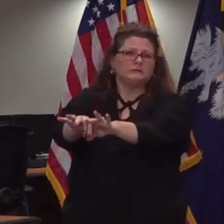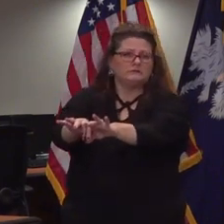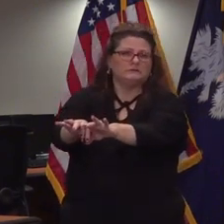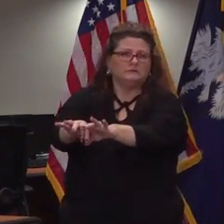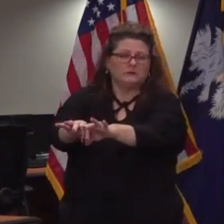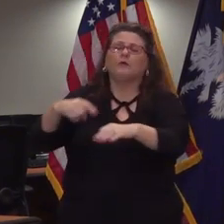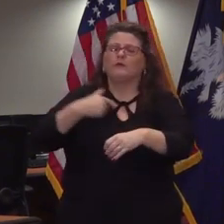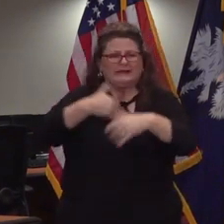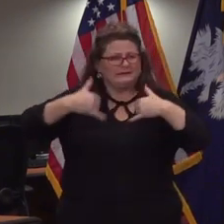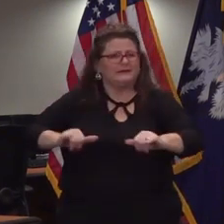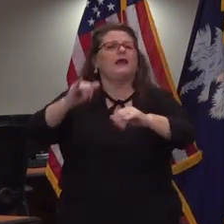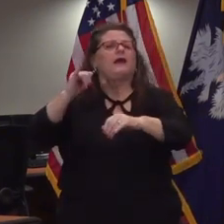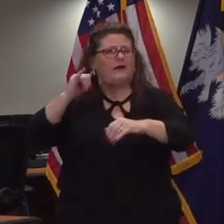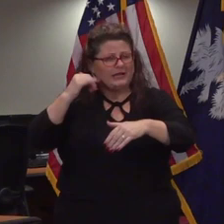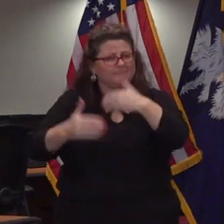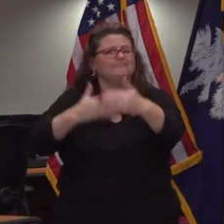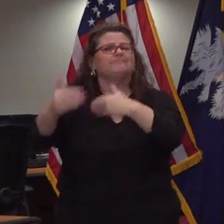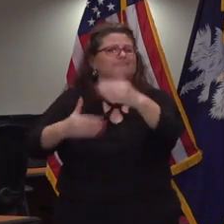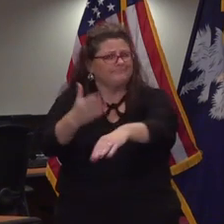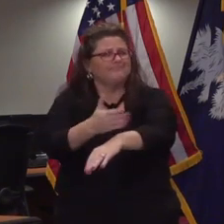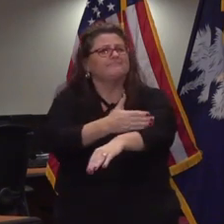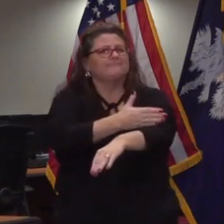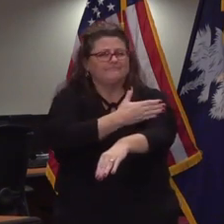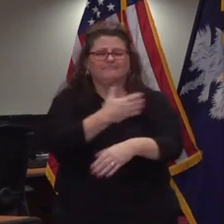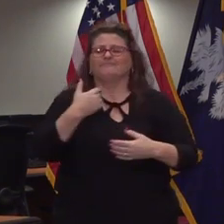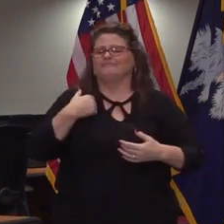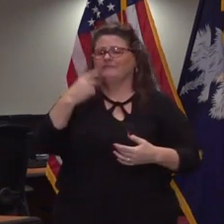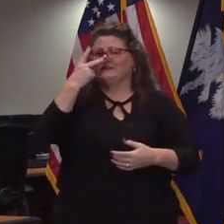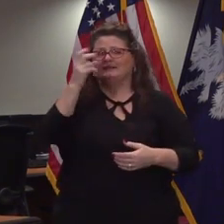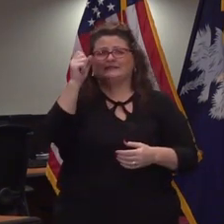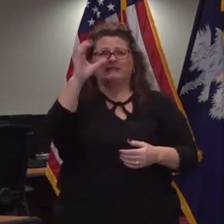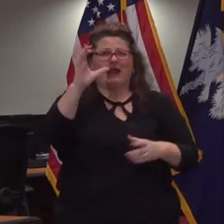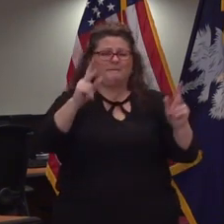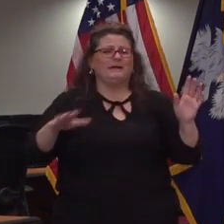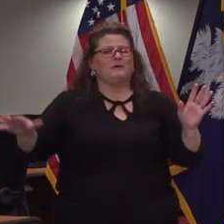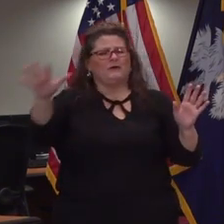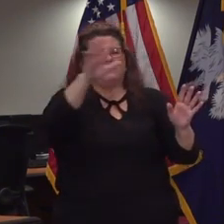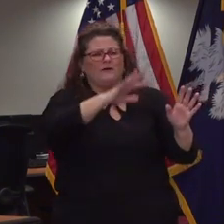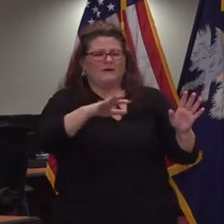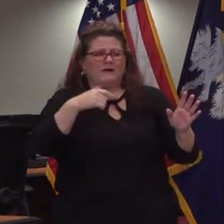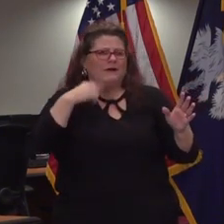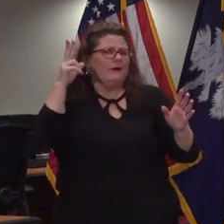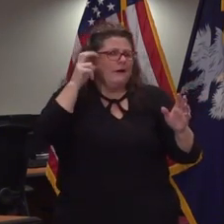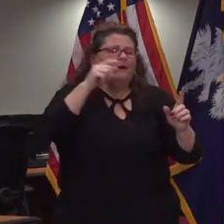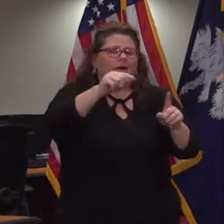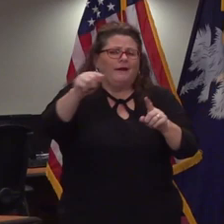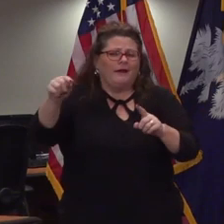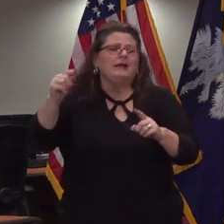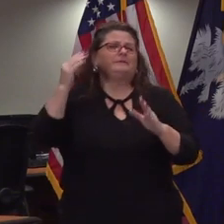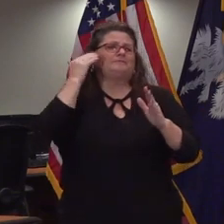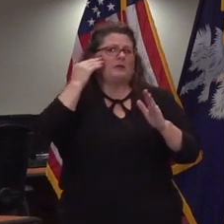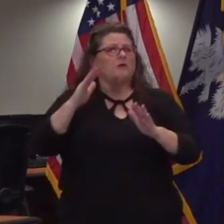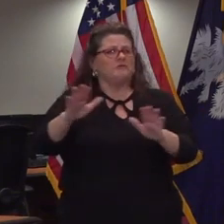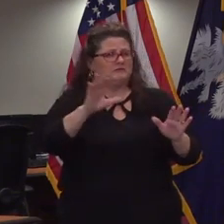still making progress and as i look around south carolina and i see the the progress we're making and the determination of the people